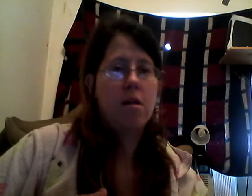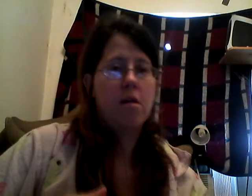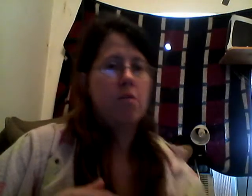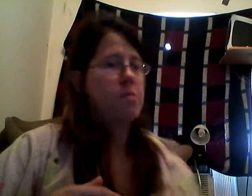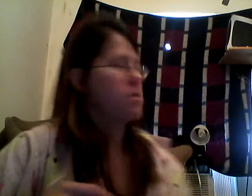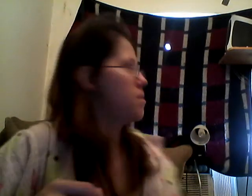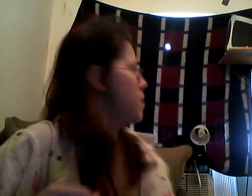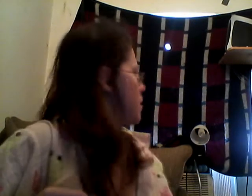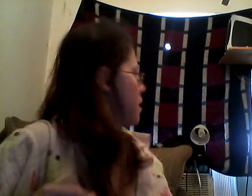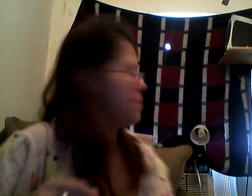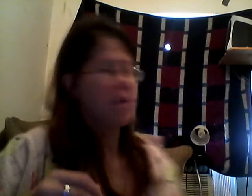oops, somebody coming in.